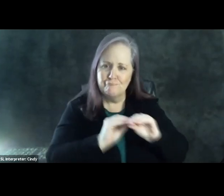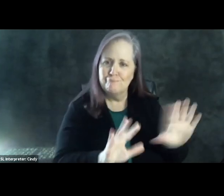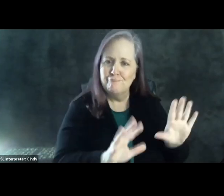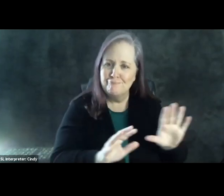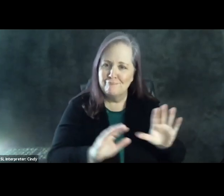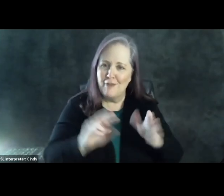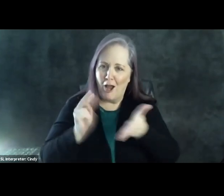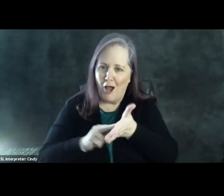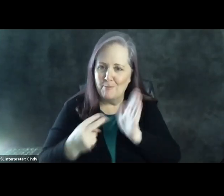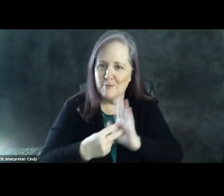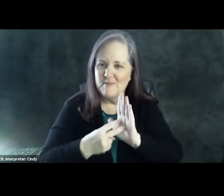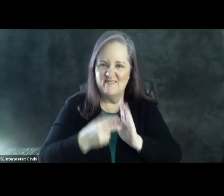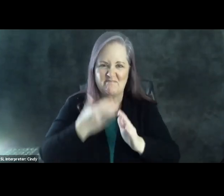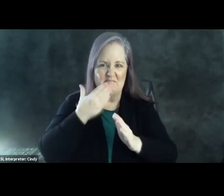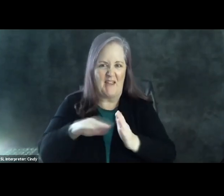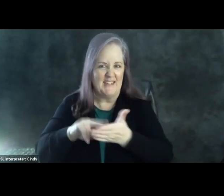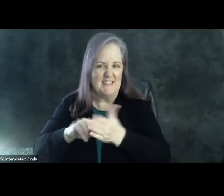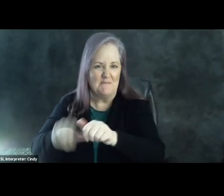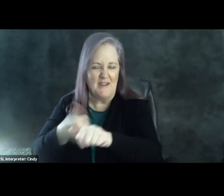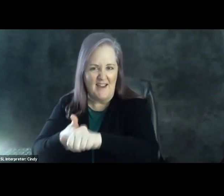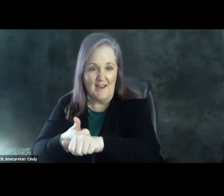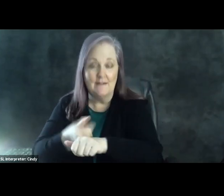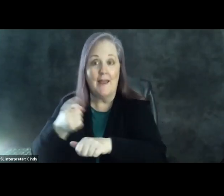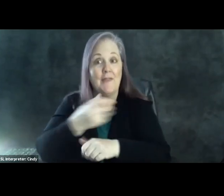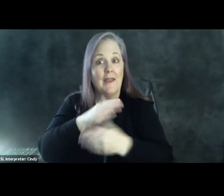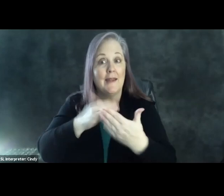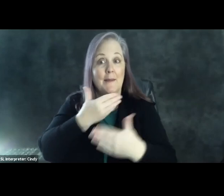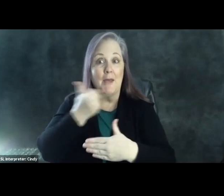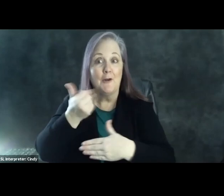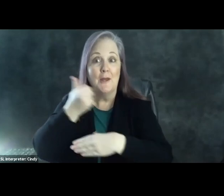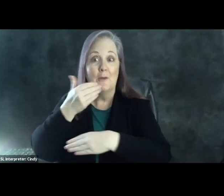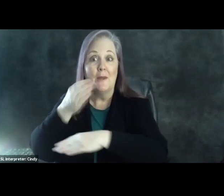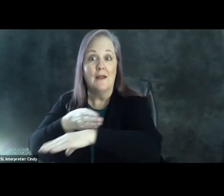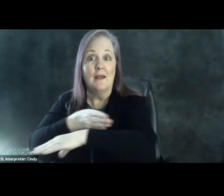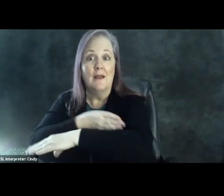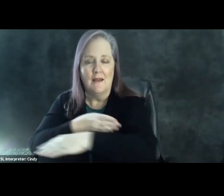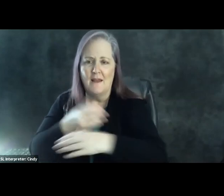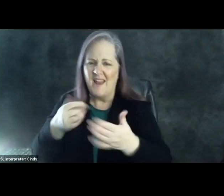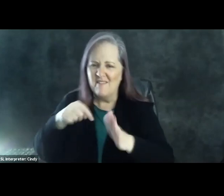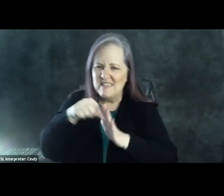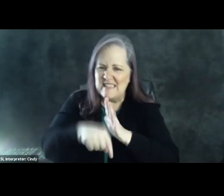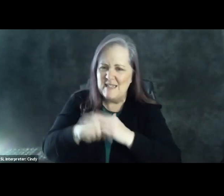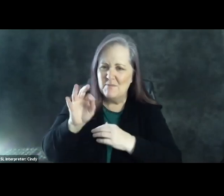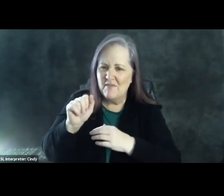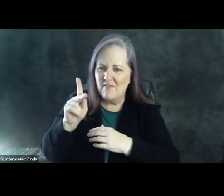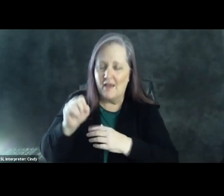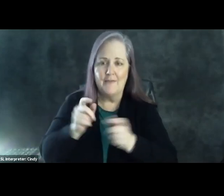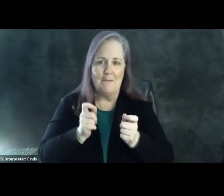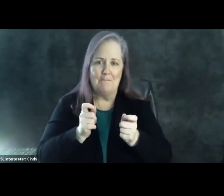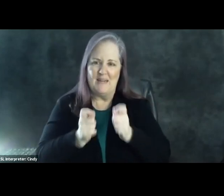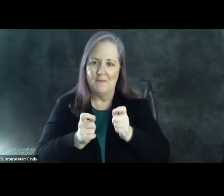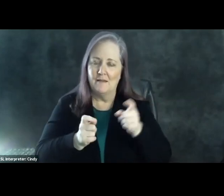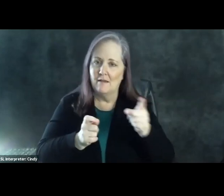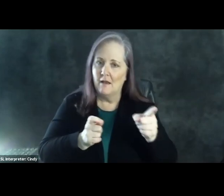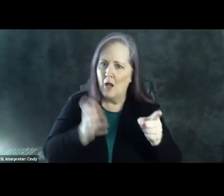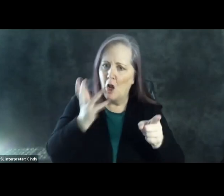at it since 2016. Now there are deep fake videos where you can manipulate a video to look at it as if someone is saying something they actually didn't